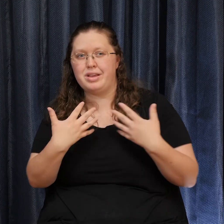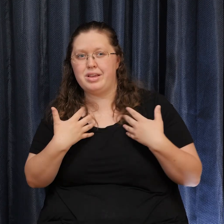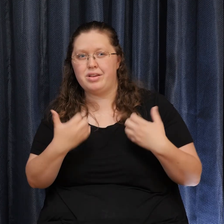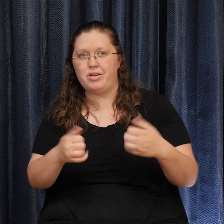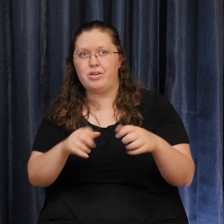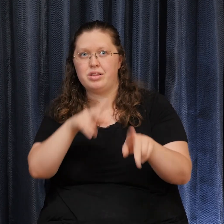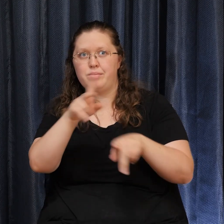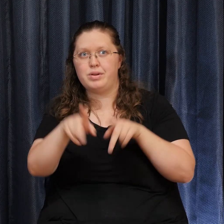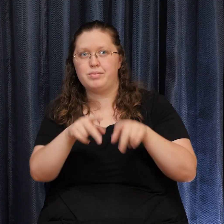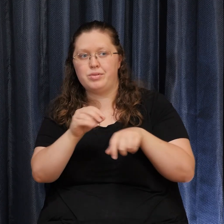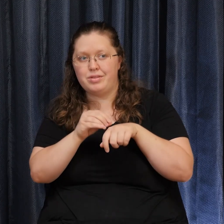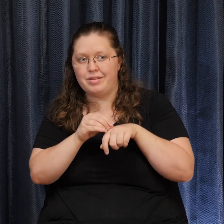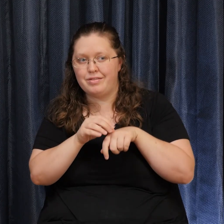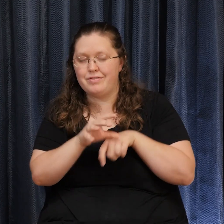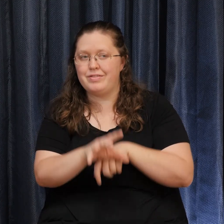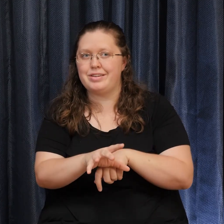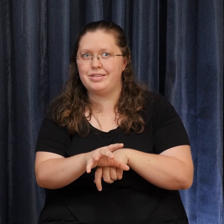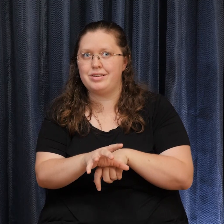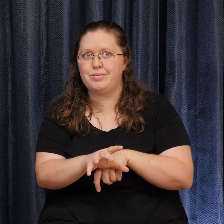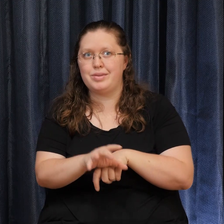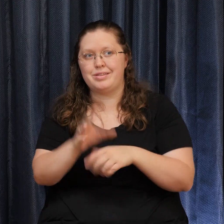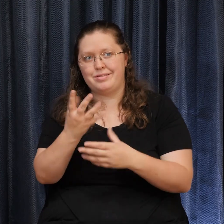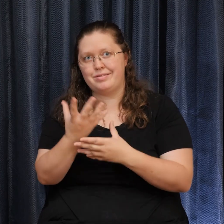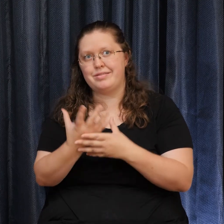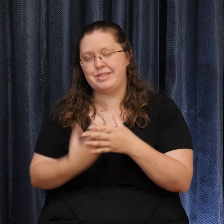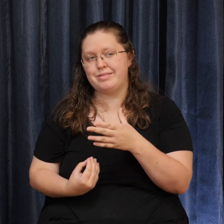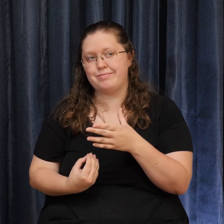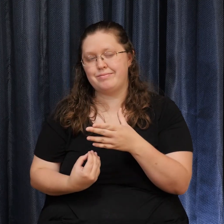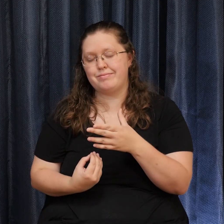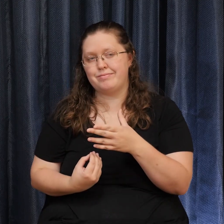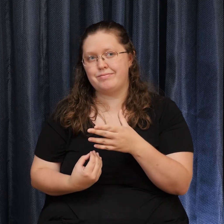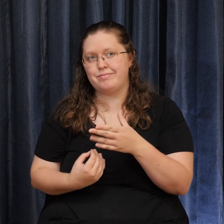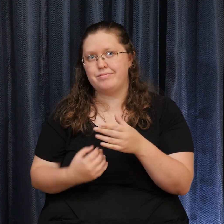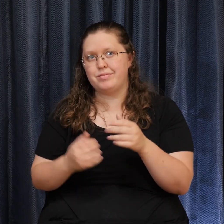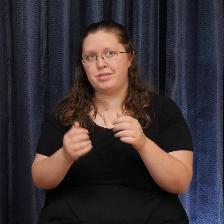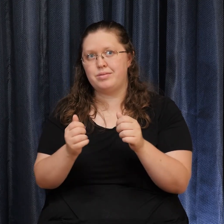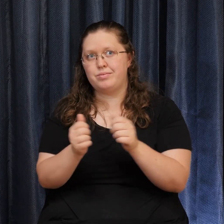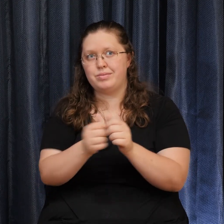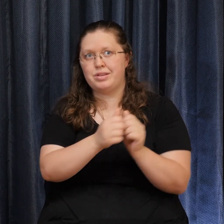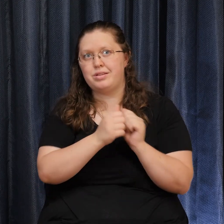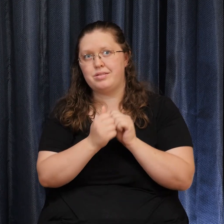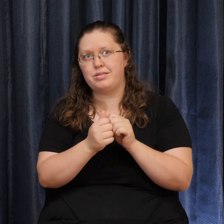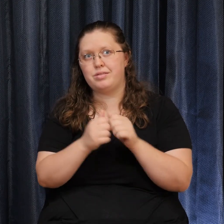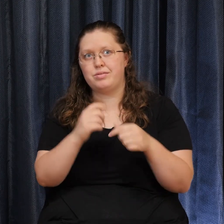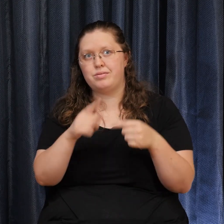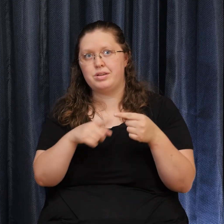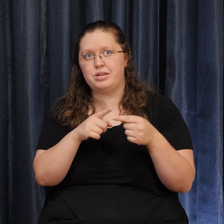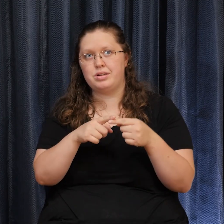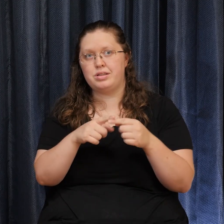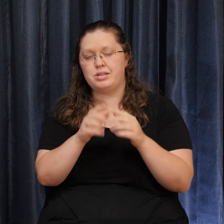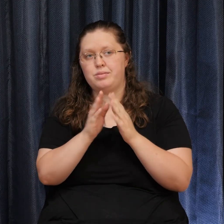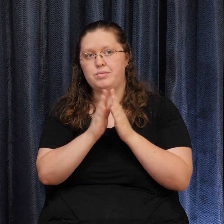So come and be with us After the prayer For protection We'll take just a moment And then we'll Be back with you